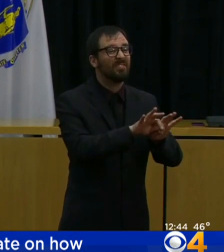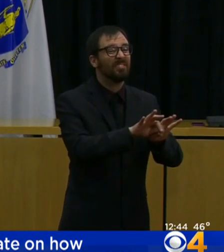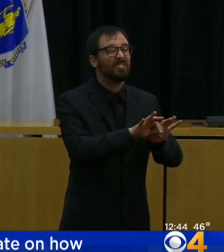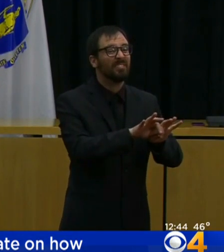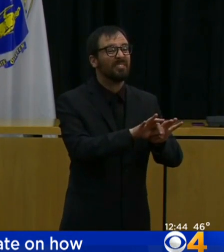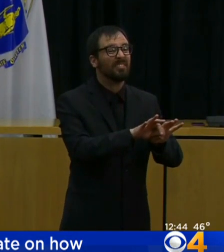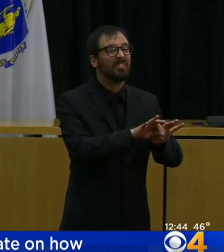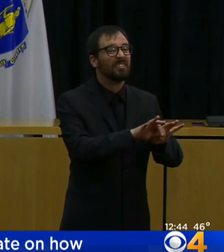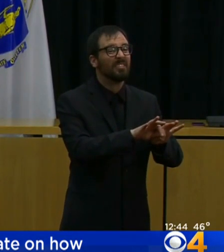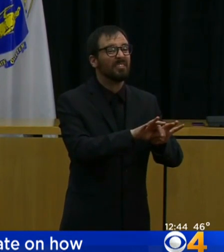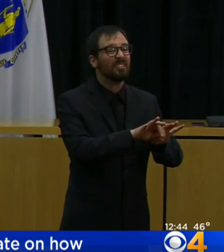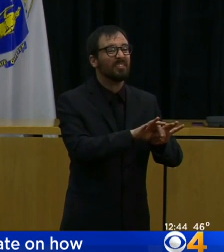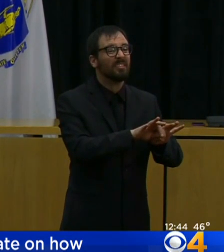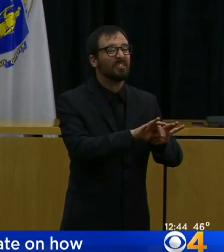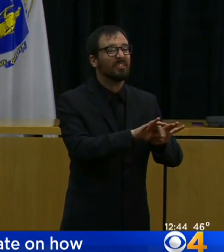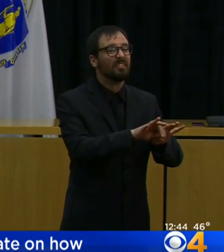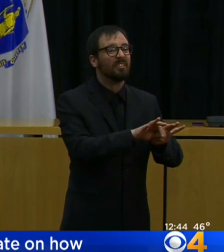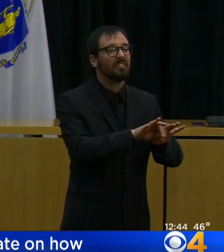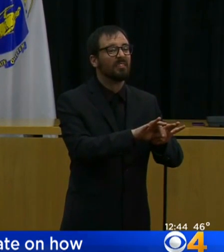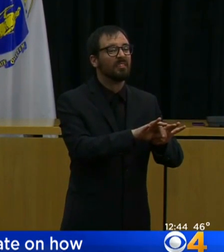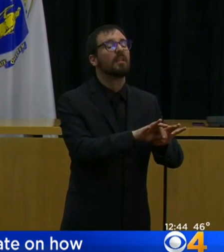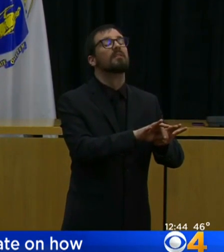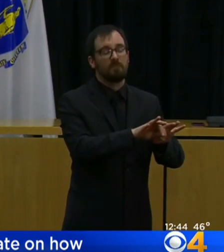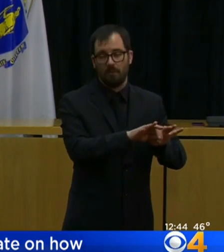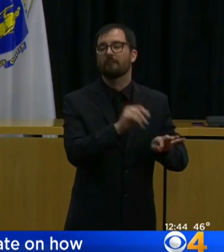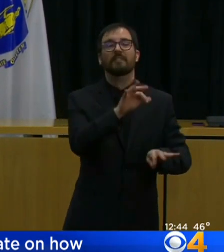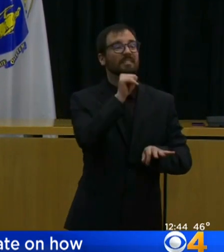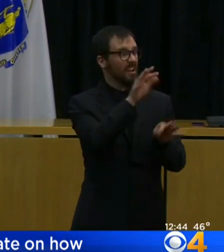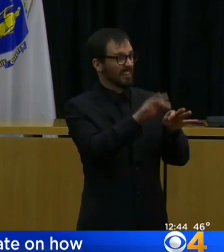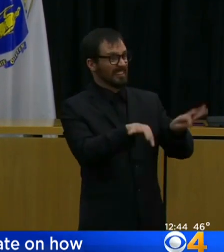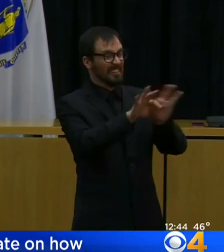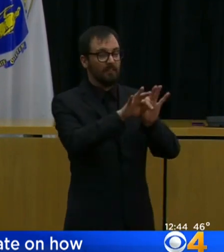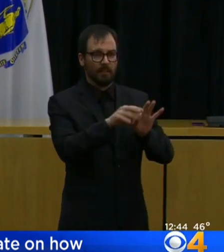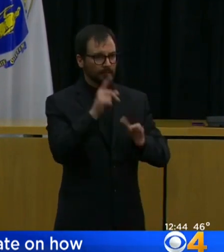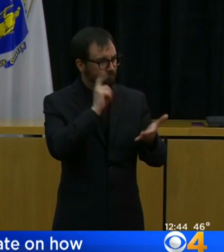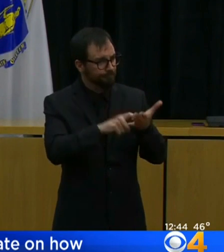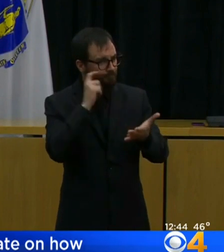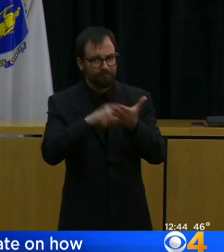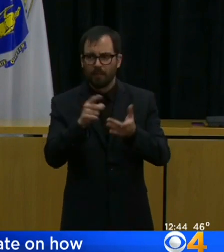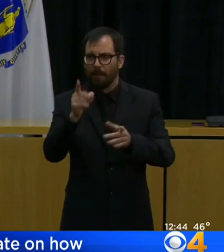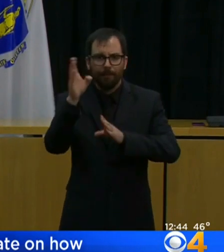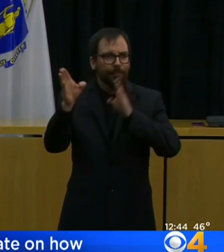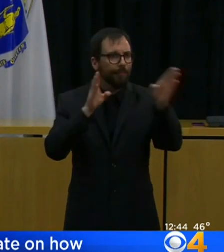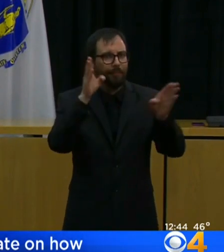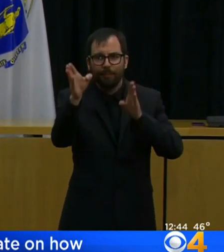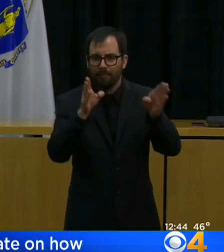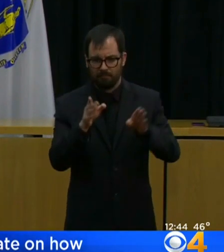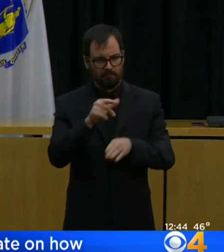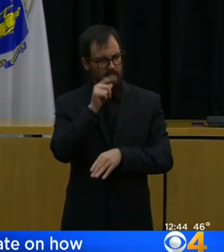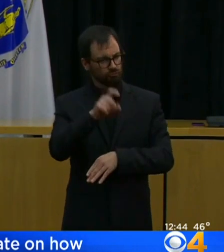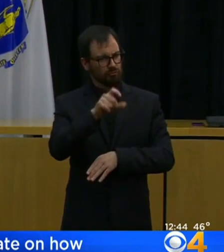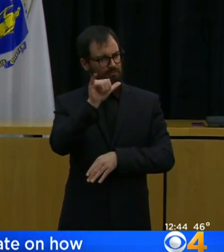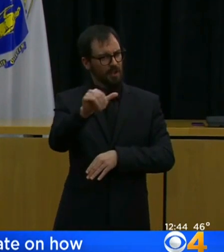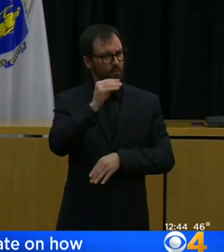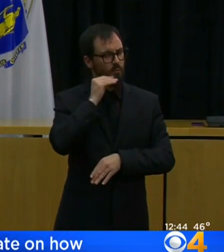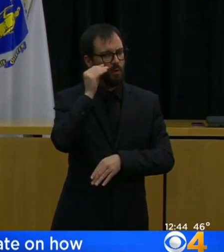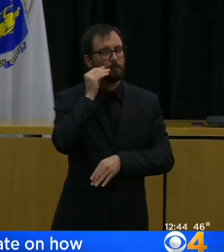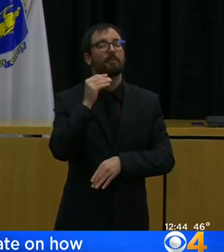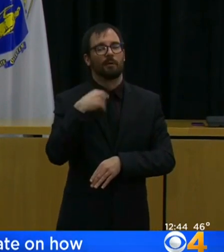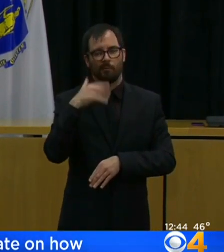Is that something you think you'd advise? We did not advise shutting down parks, no. What we did advise was